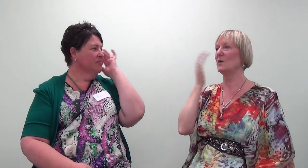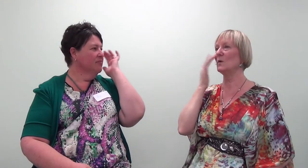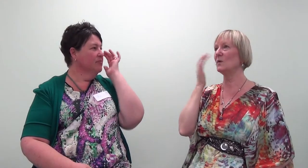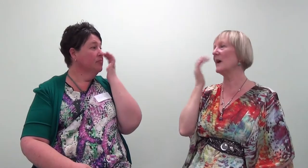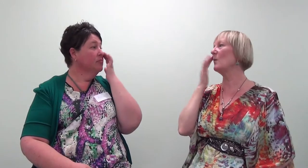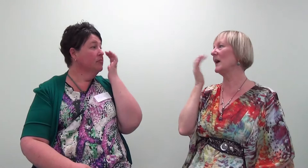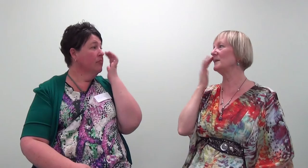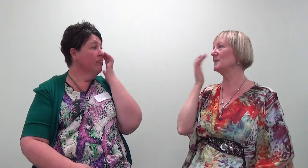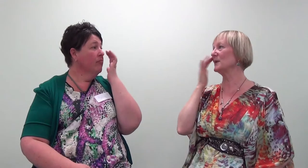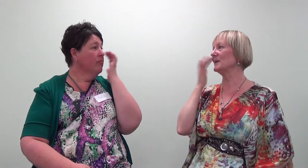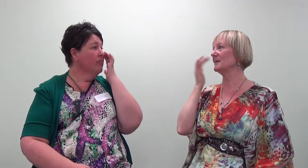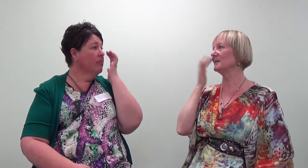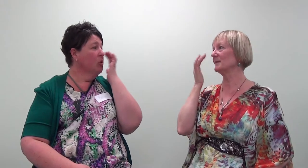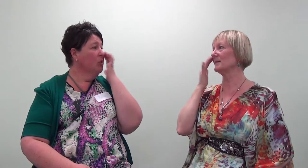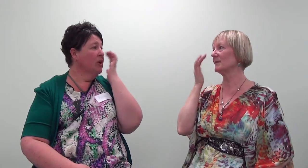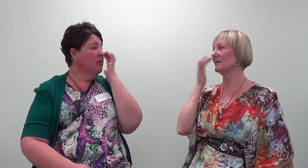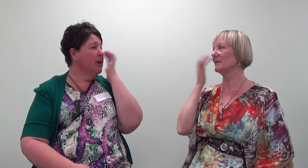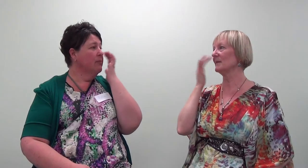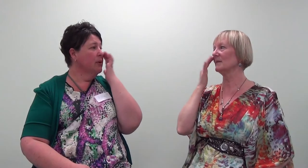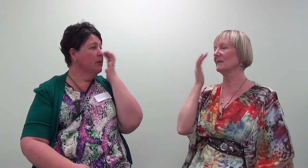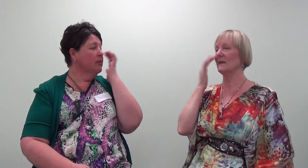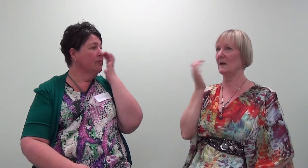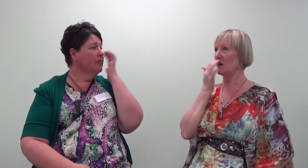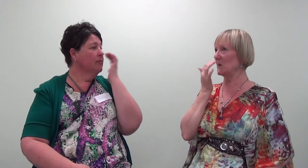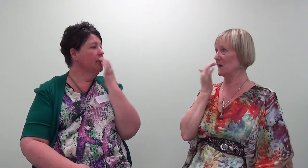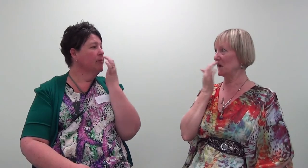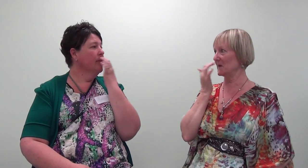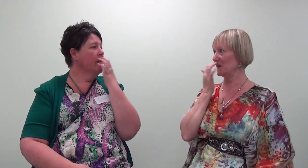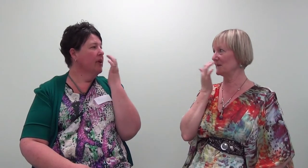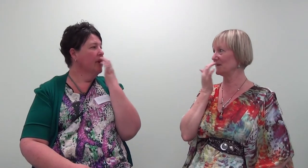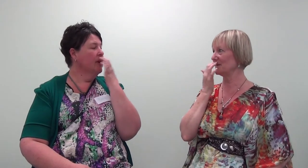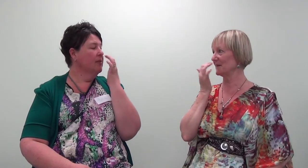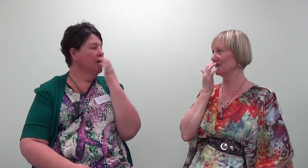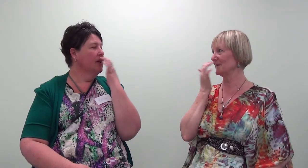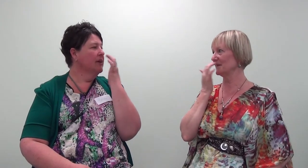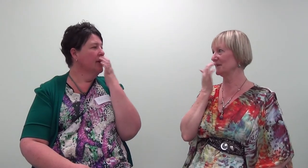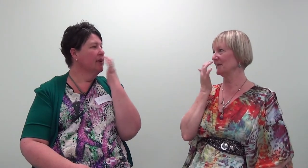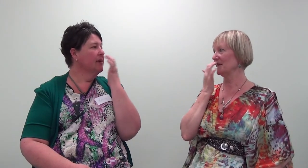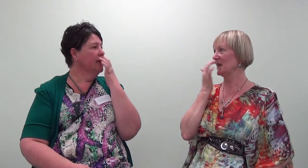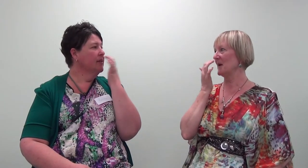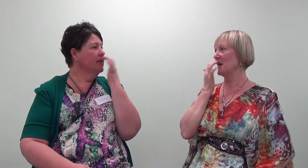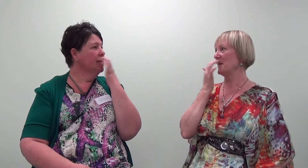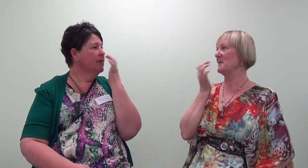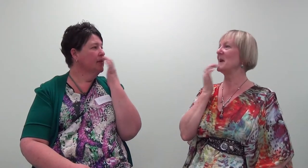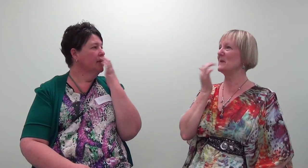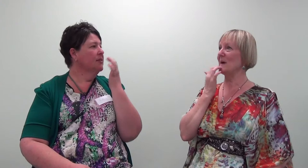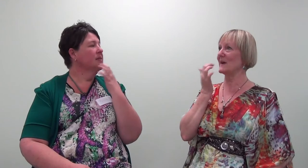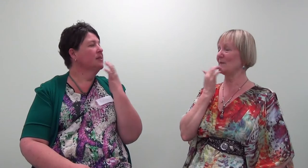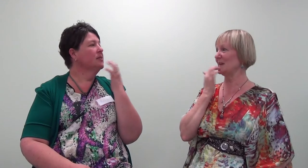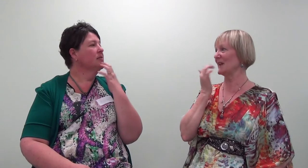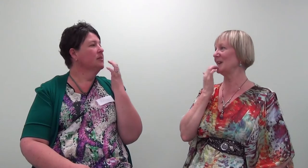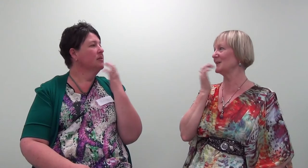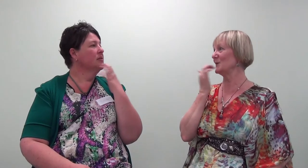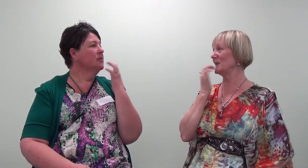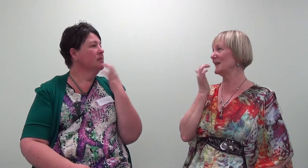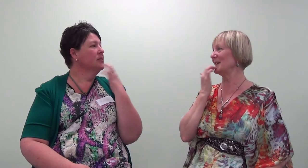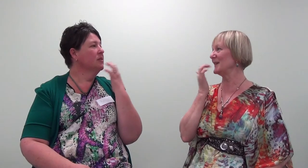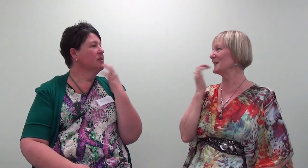All that weight and burden. I don't want to go there. But maybe part of me is connecting with it anyhow.